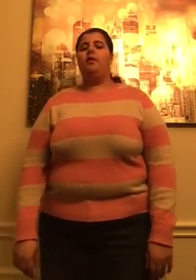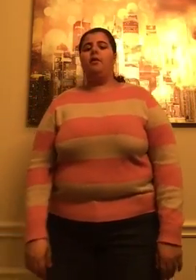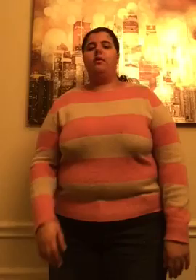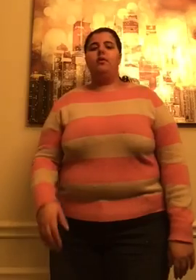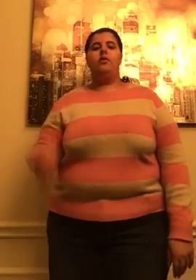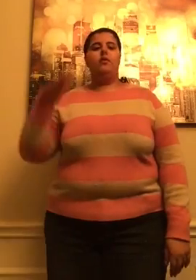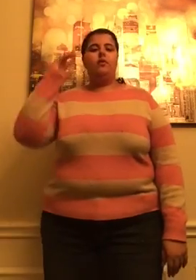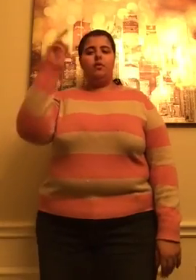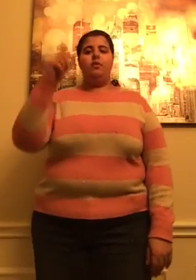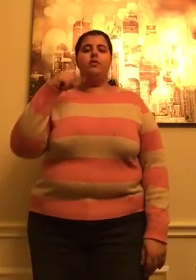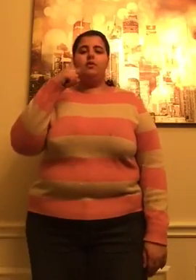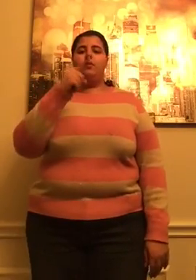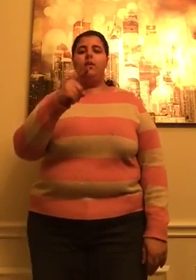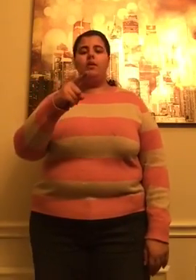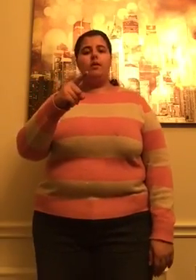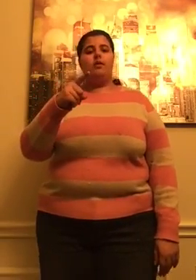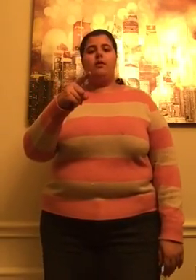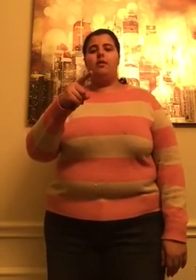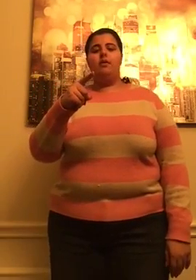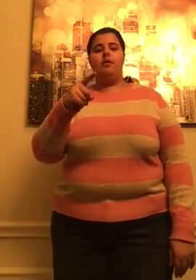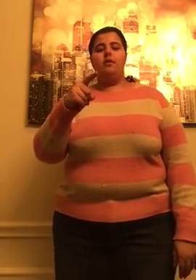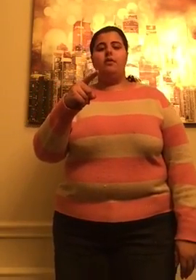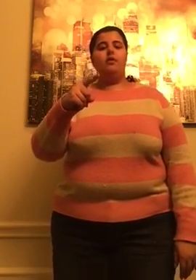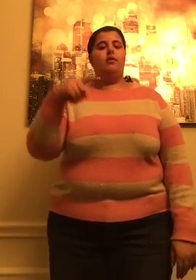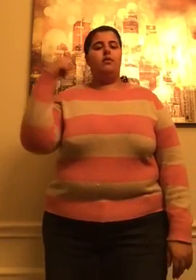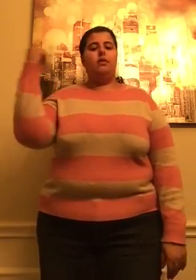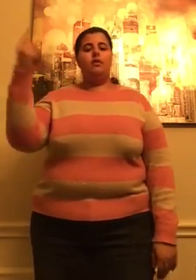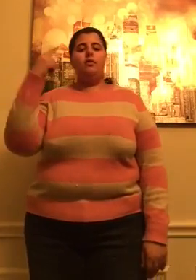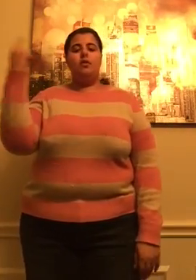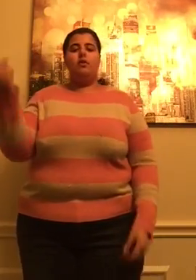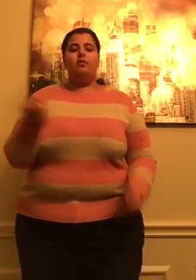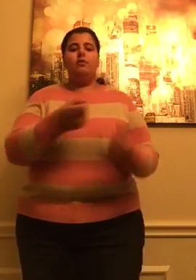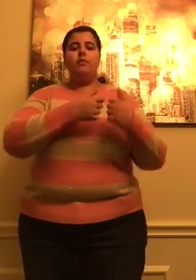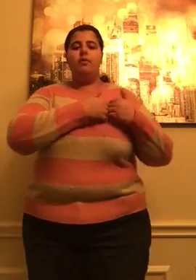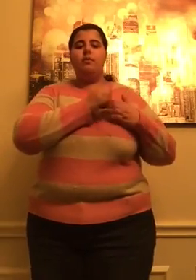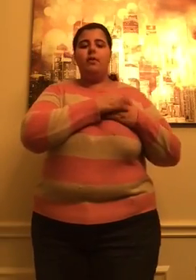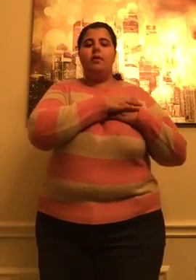Would you swear, that you know it's mine?